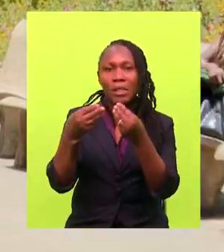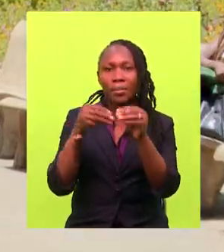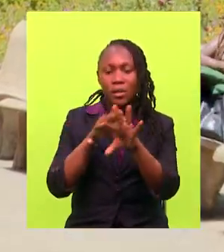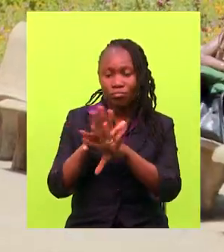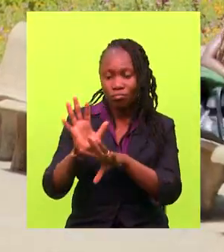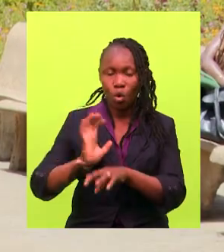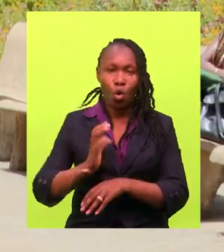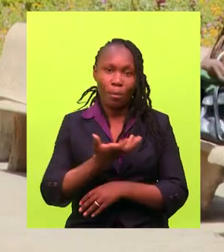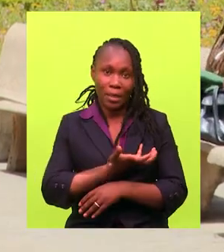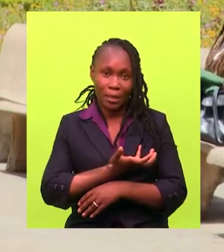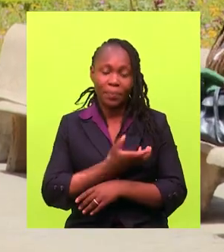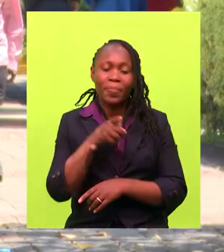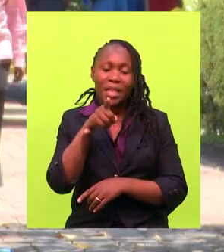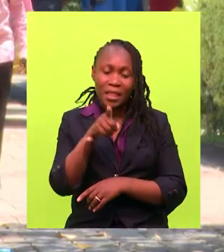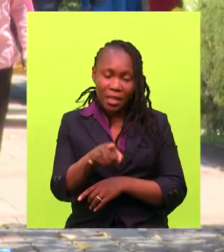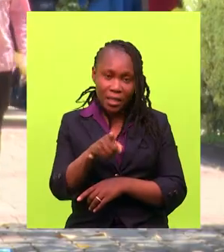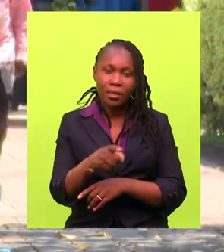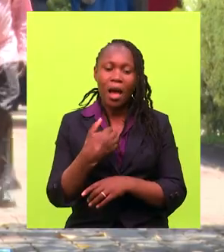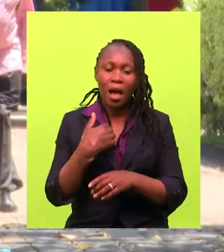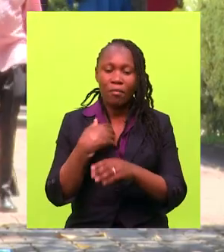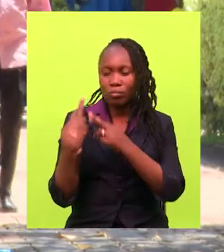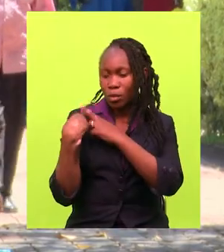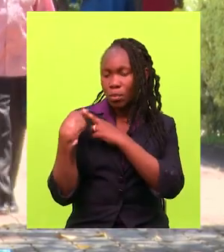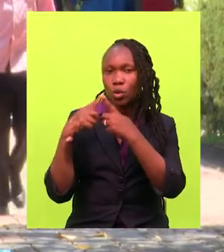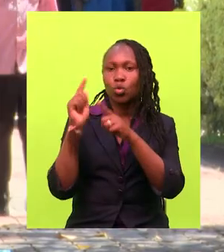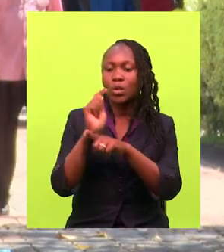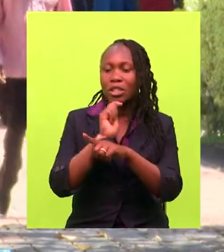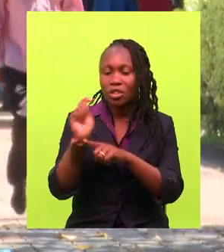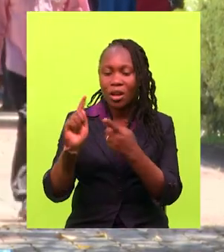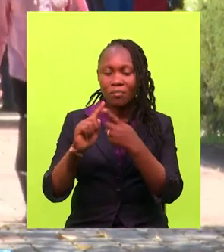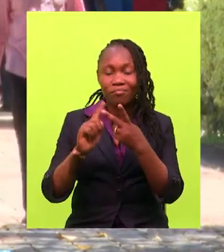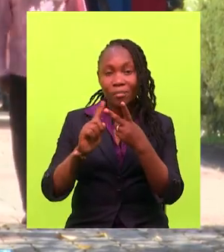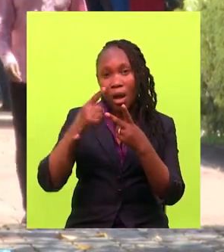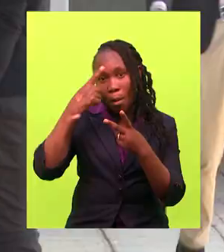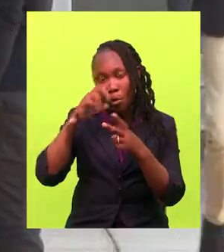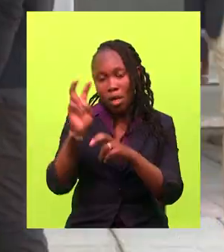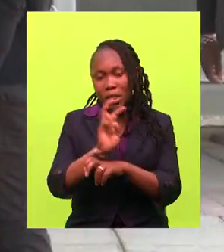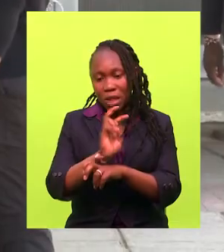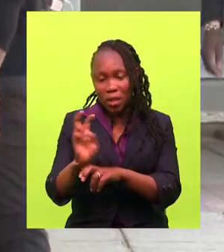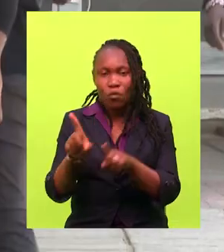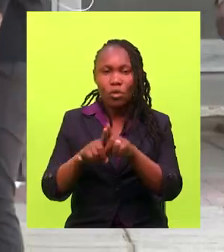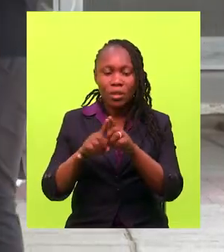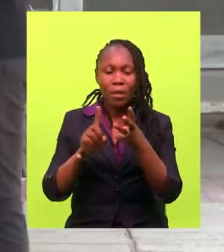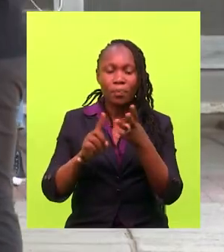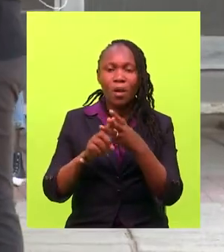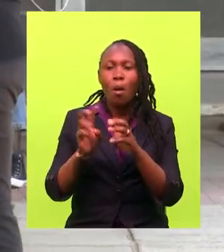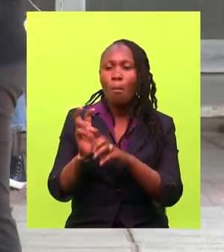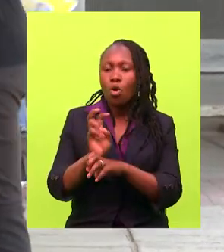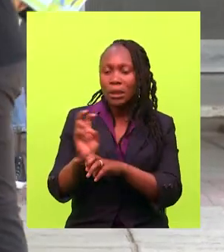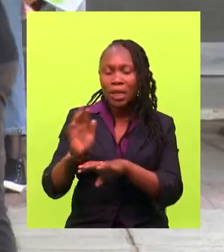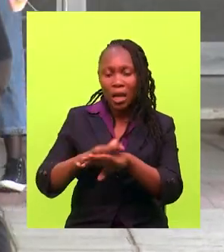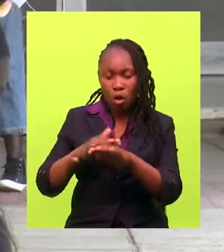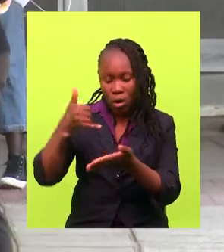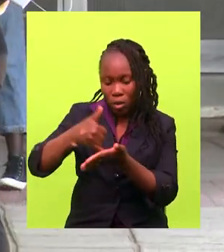Mainstreaming Committee. An entity that is charged with the training, policy review, and monitoring of the implementation of